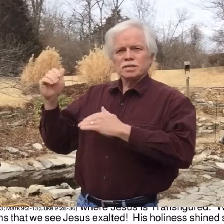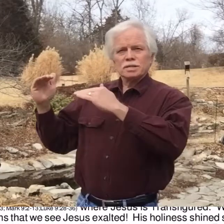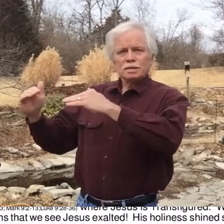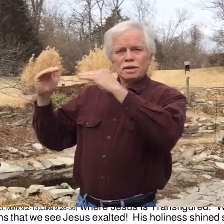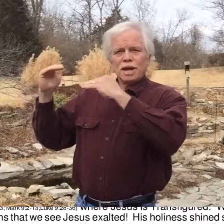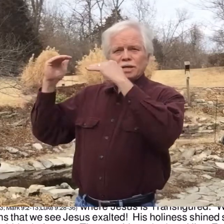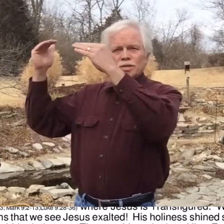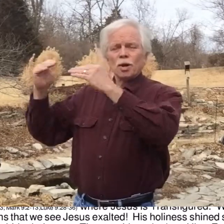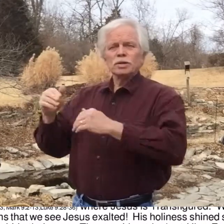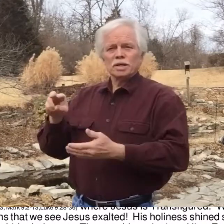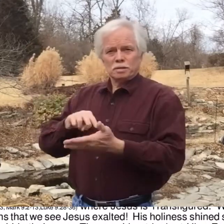exalted.